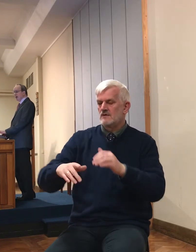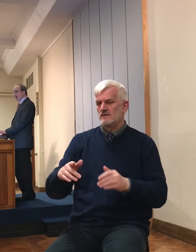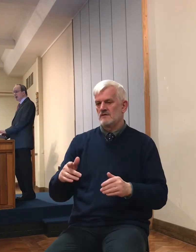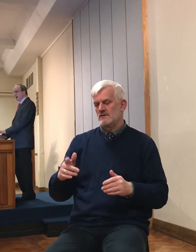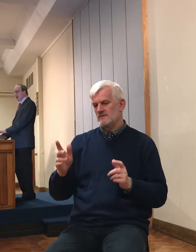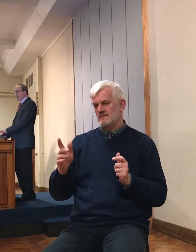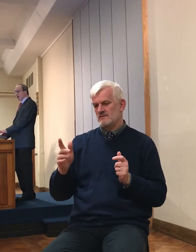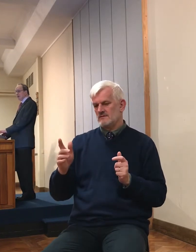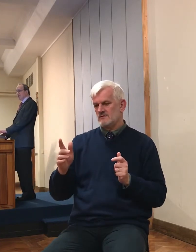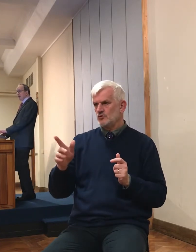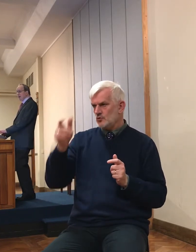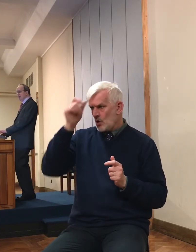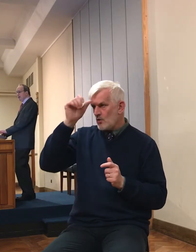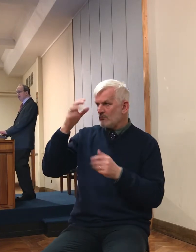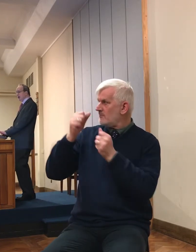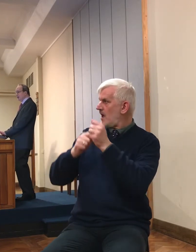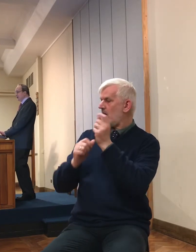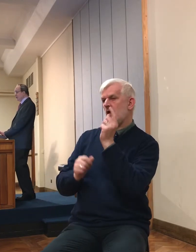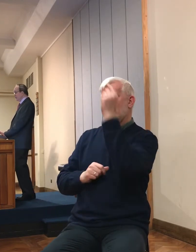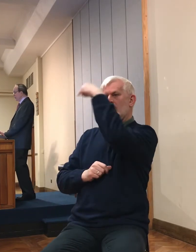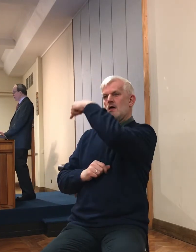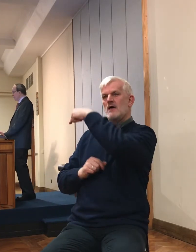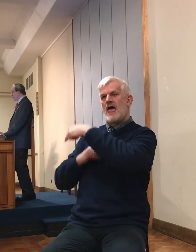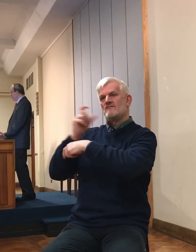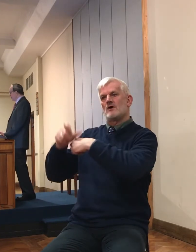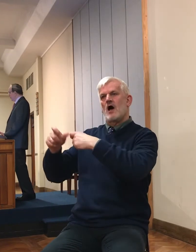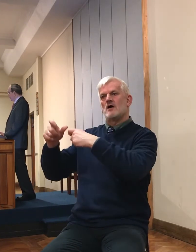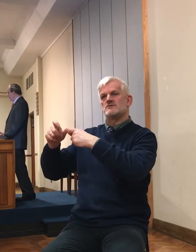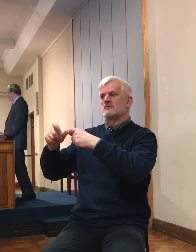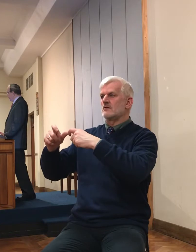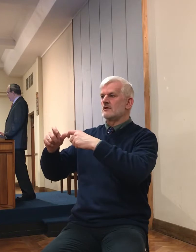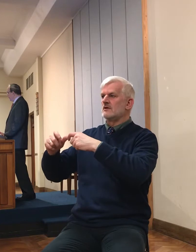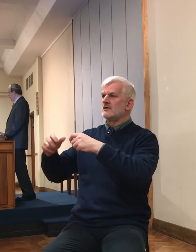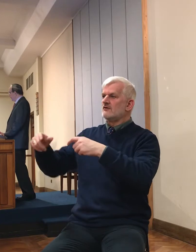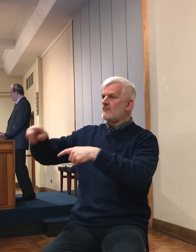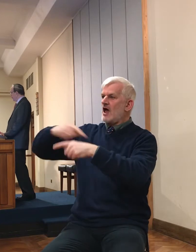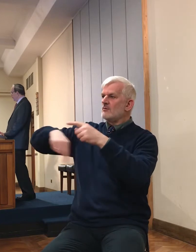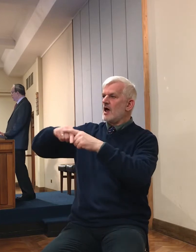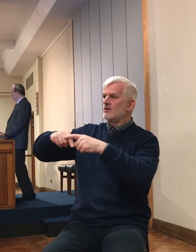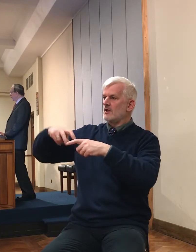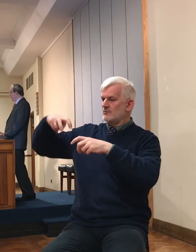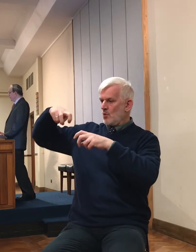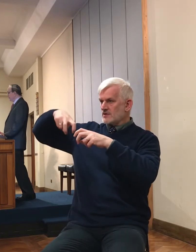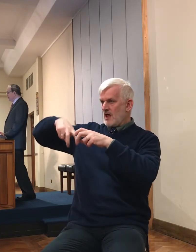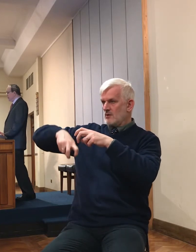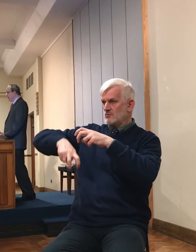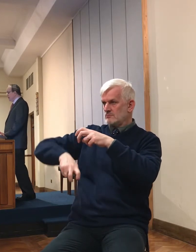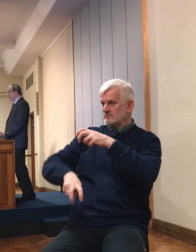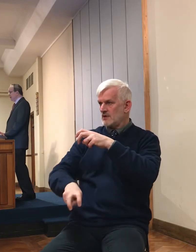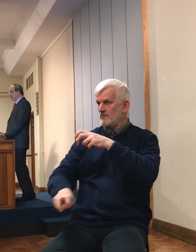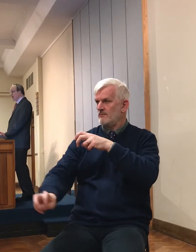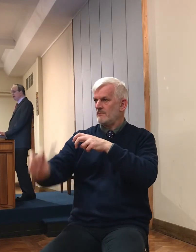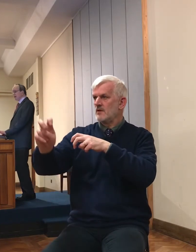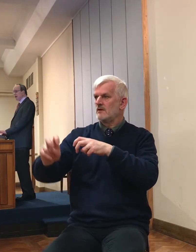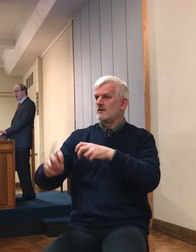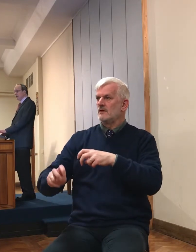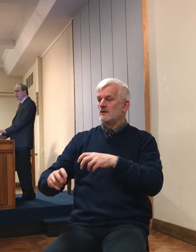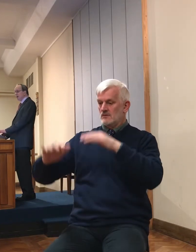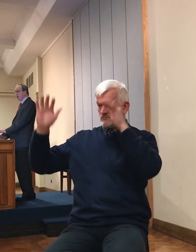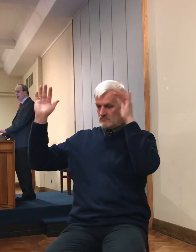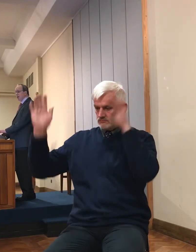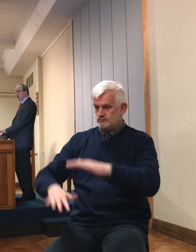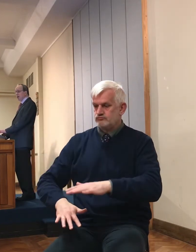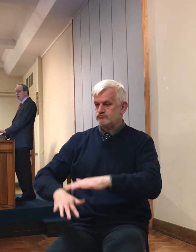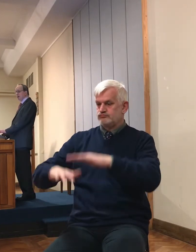recently, they flooded in seconds with water and all the people in those subways were drowned. Nothing like it had